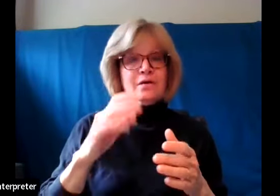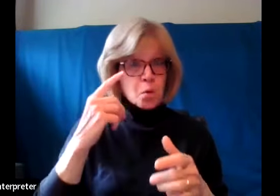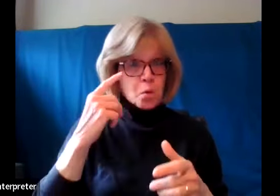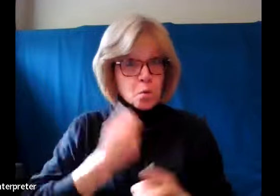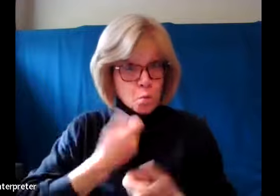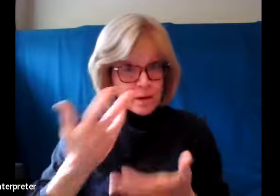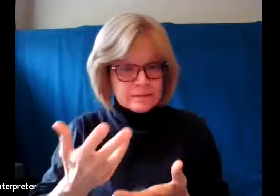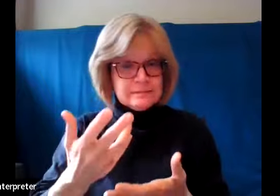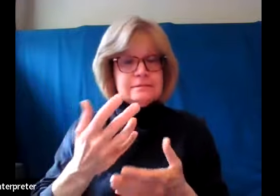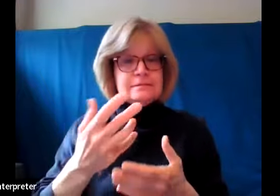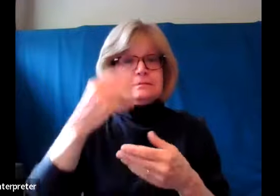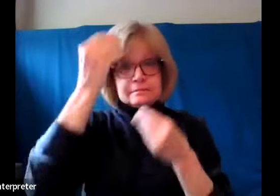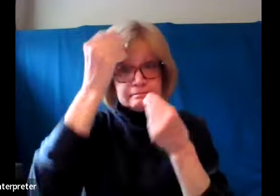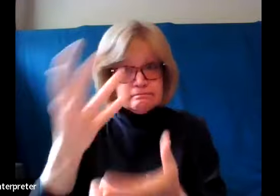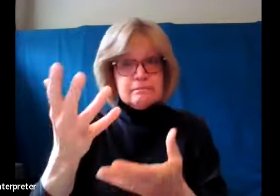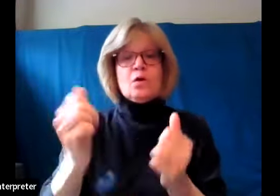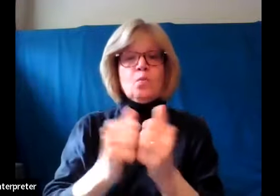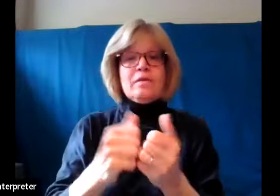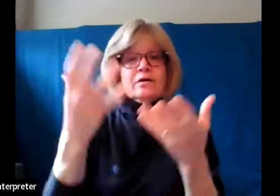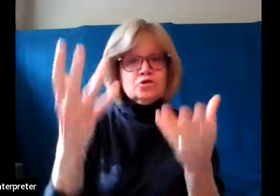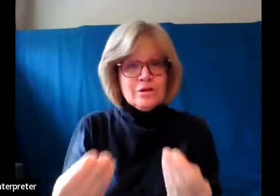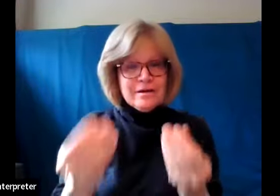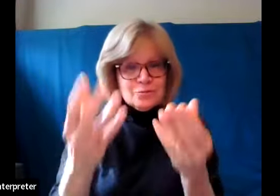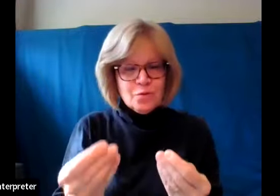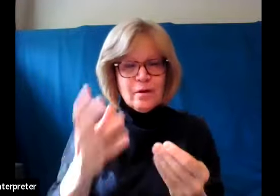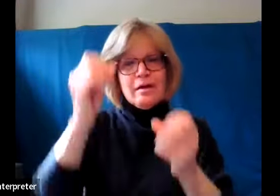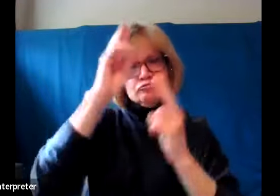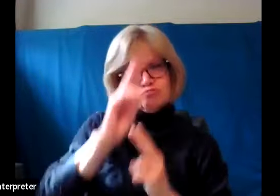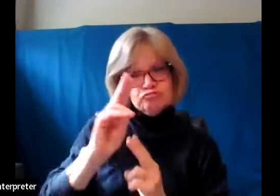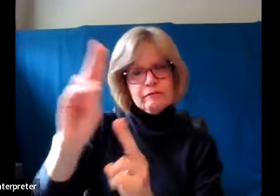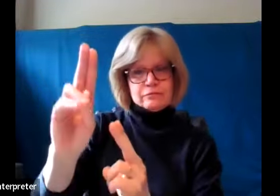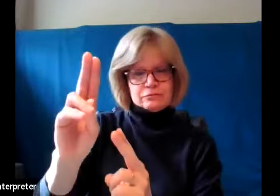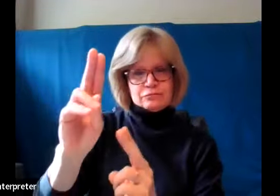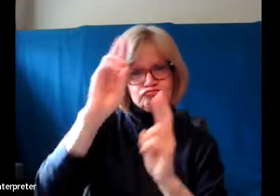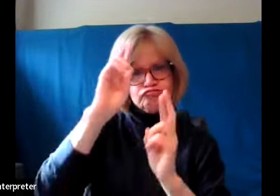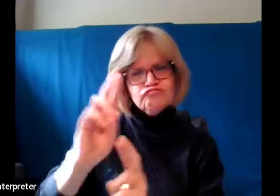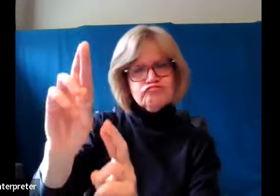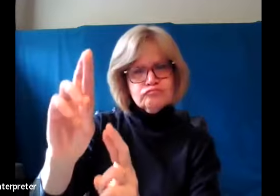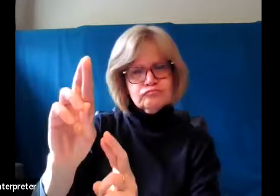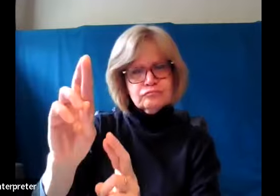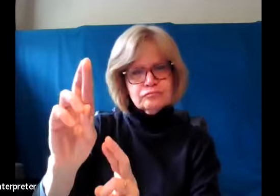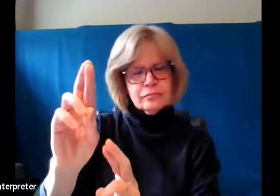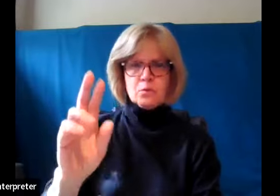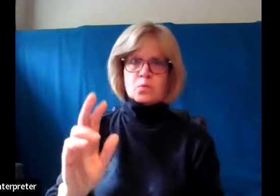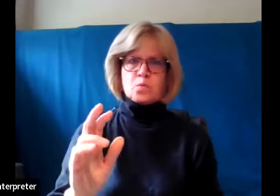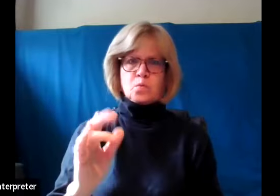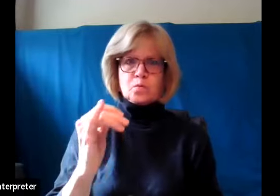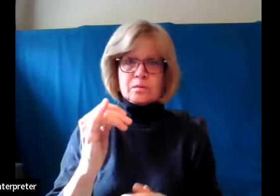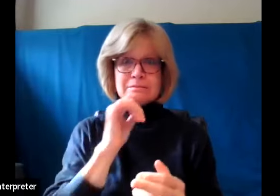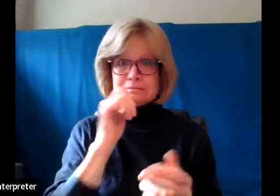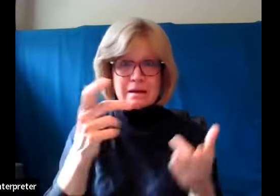What concepts? Gentleness and reverence in our world today? Ooh.